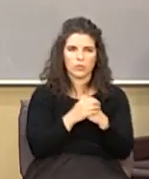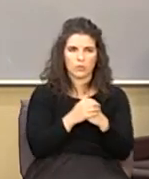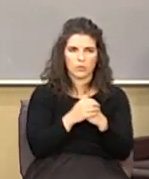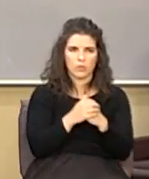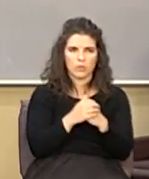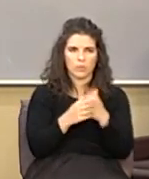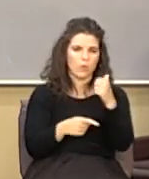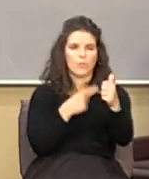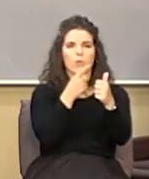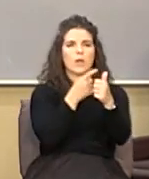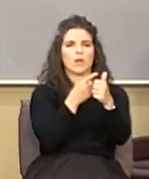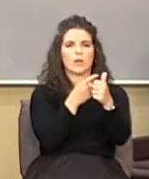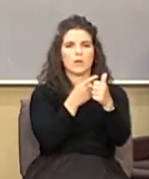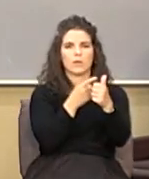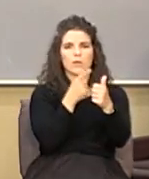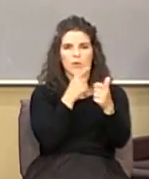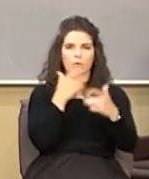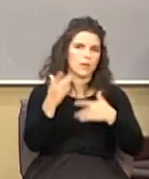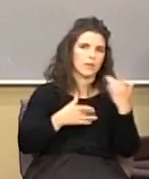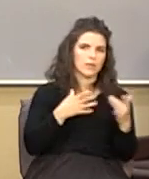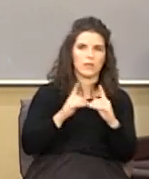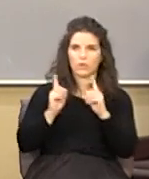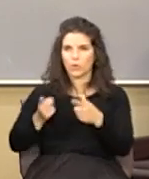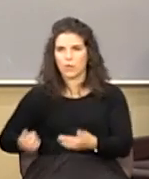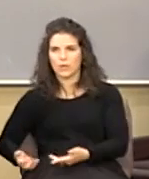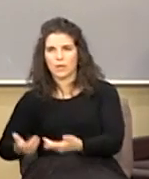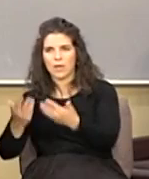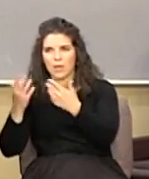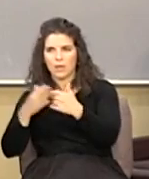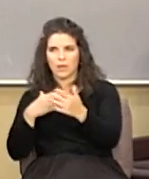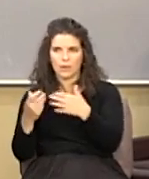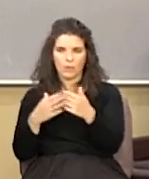point number one don't get excited you're going to hell anyway